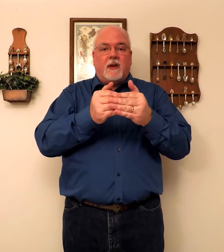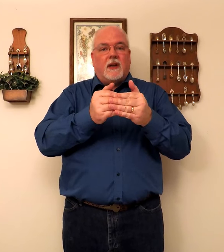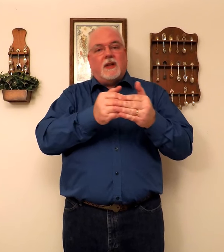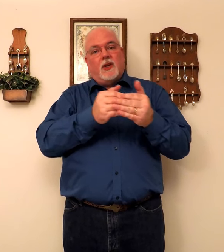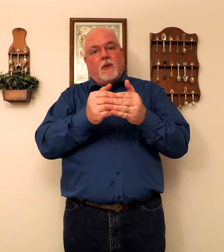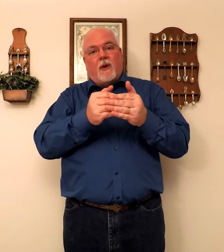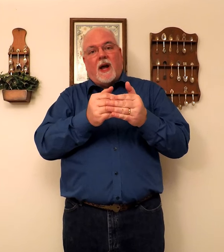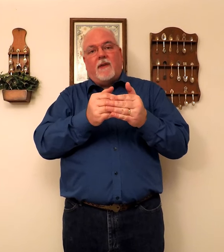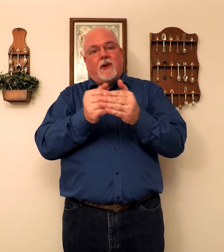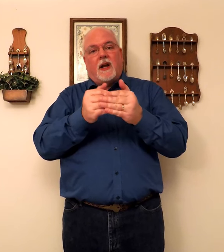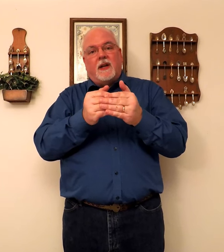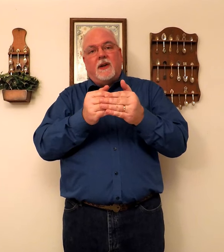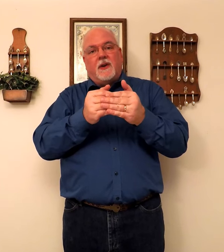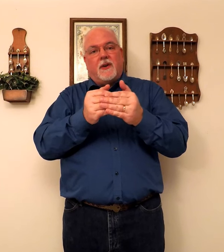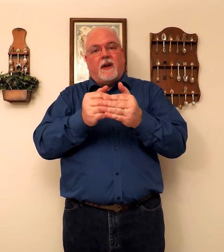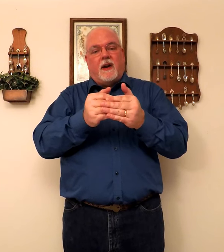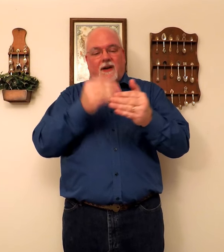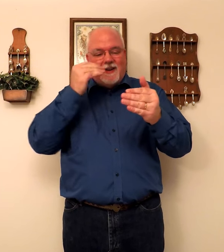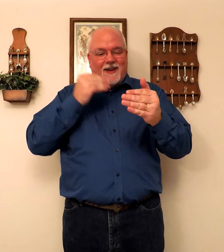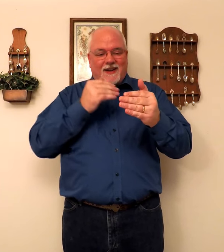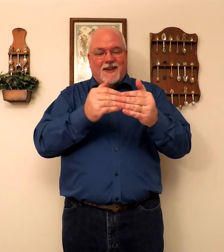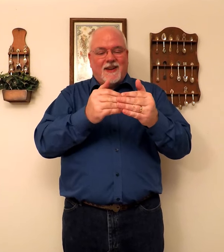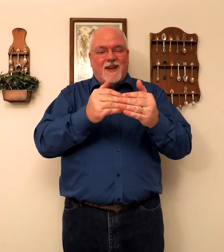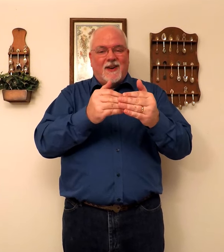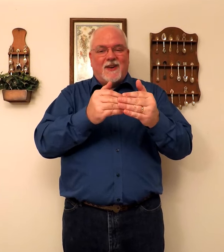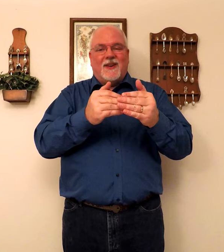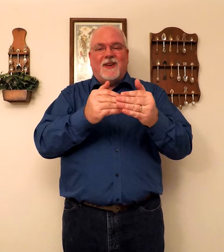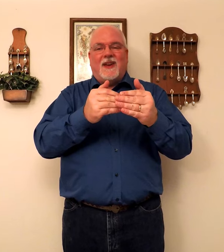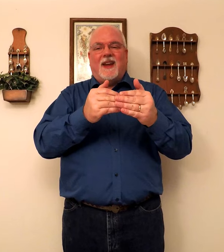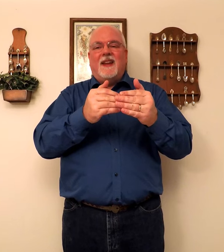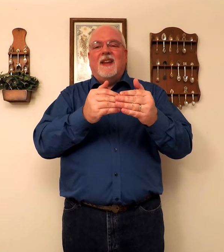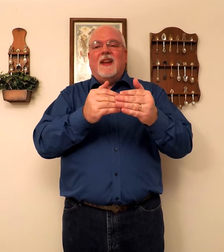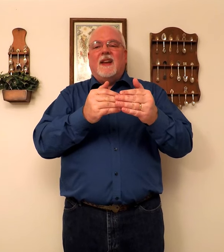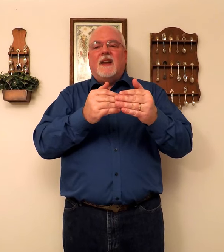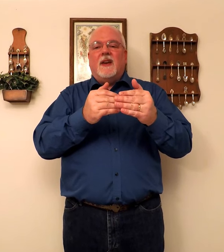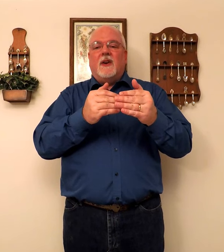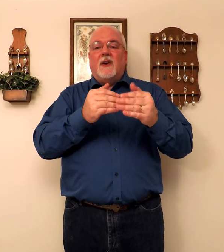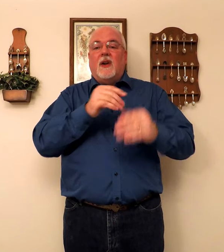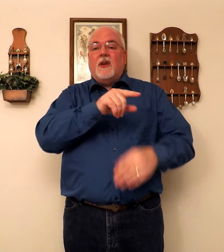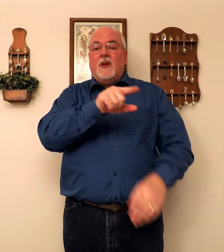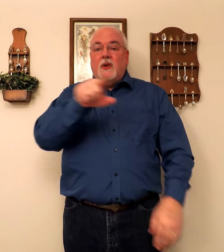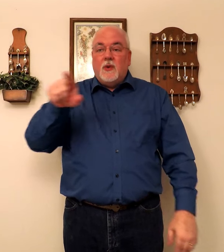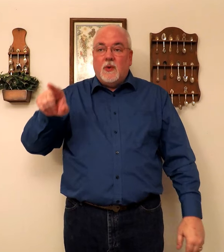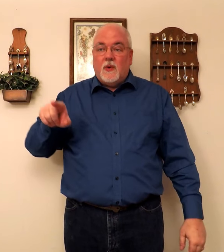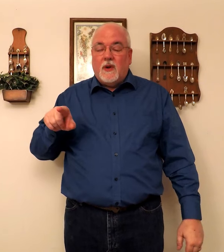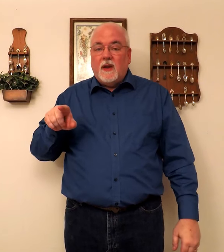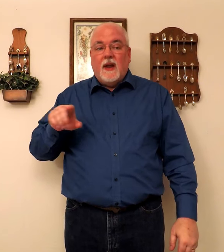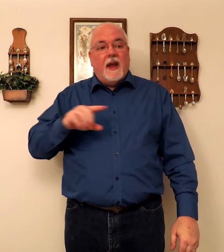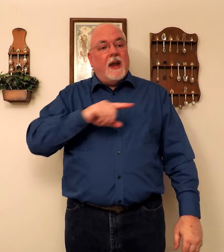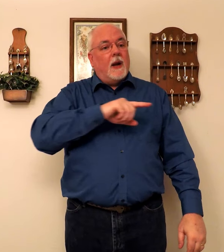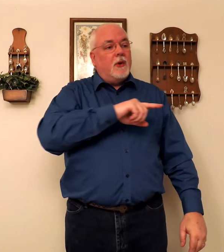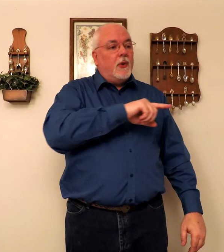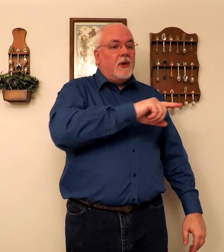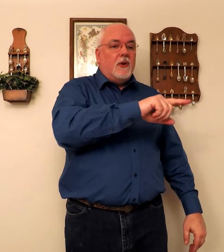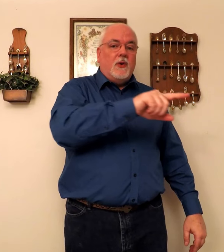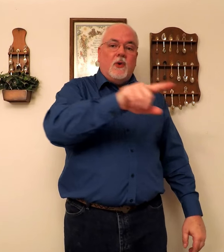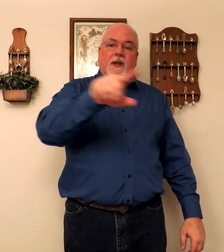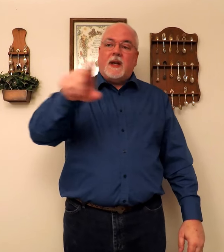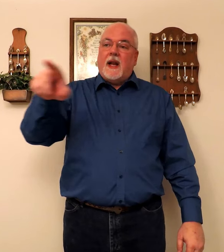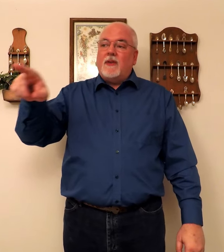it. Then you arrive. You're not near, you're there. Near, near, okay? Near, you. And I'm doing you as kind